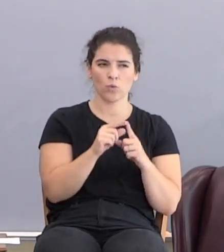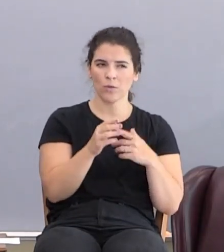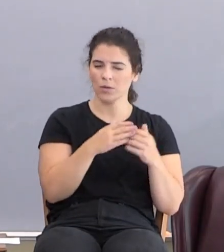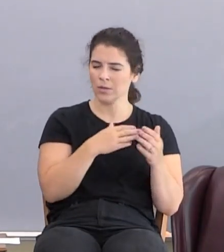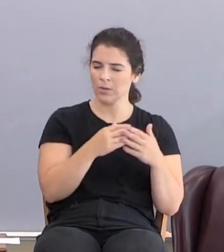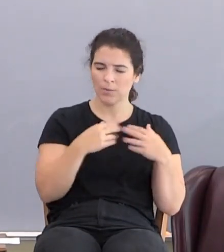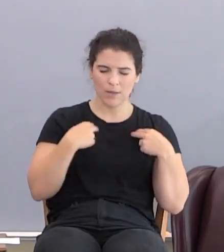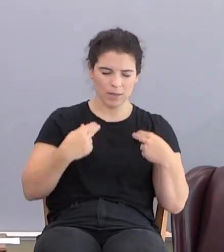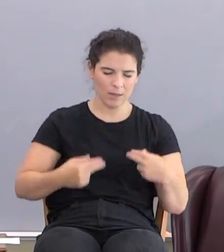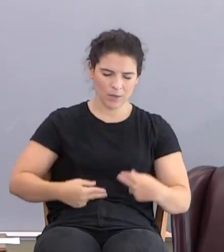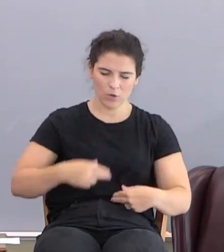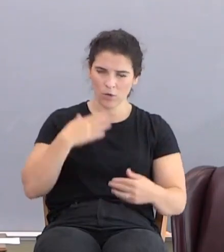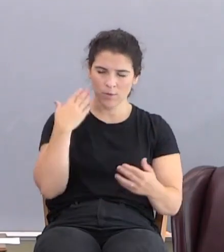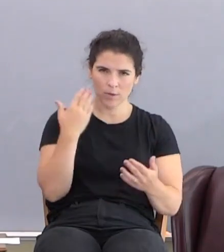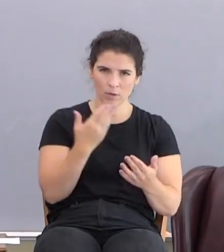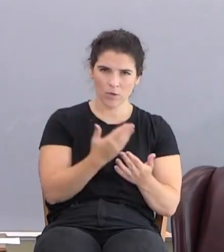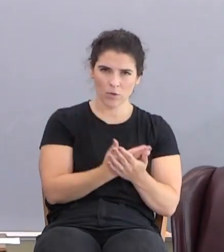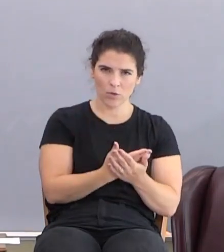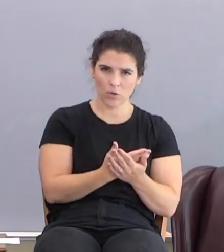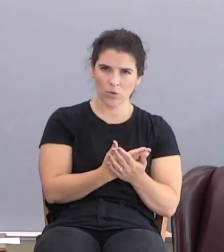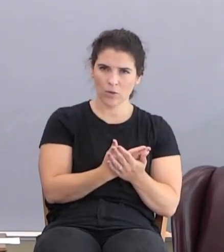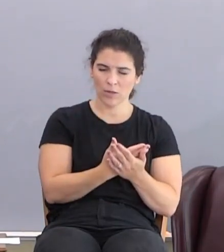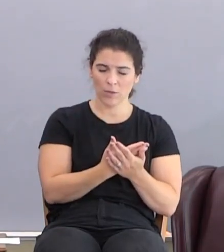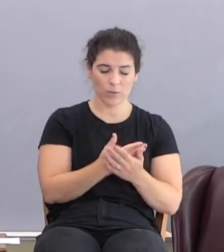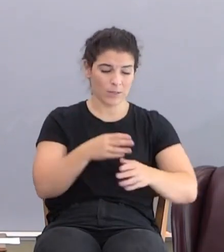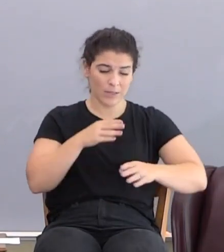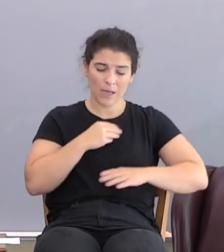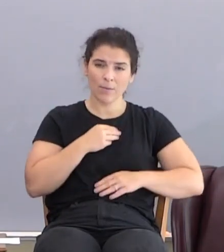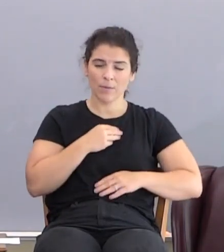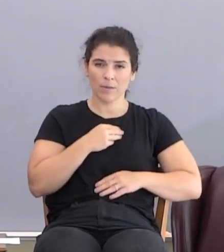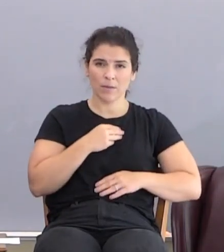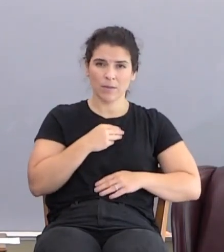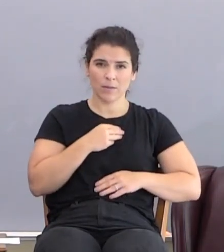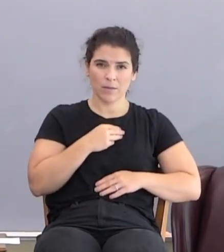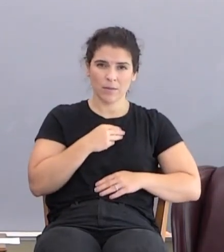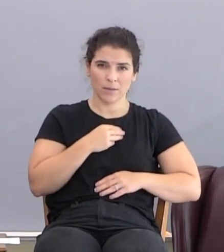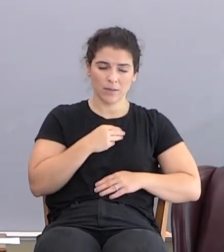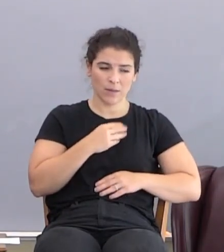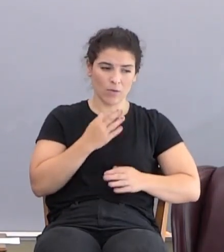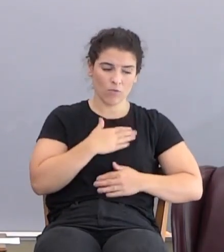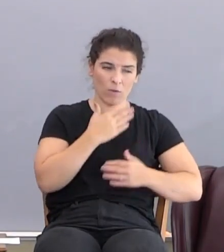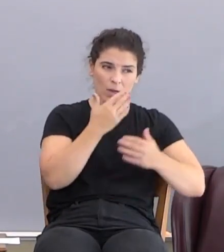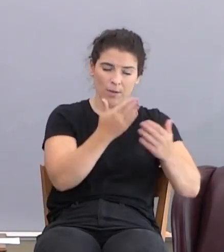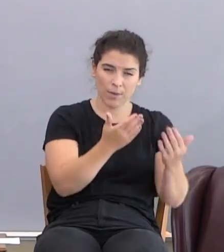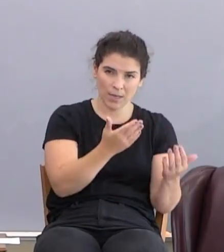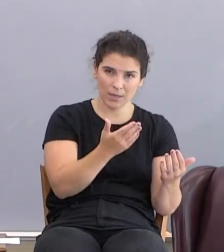all the human good that was so accepted and so recommended.